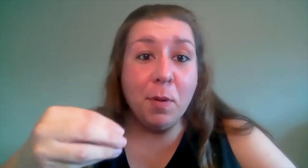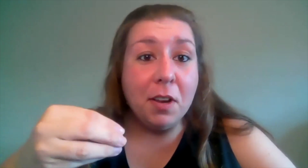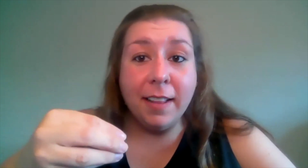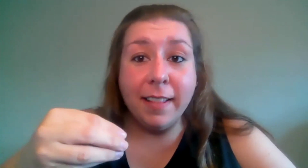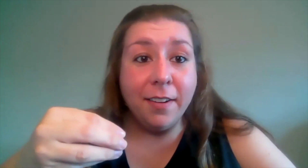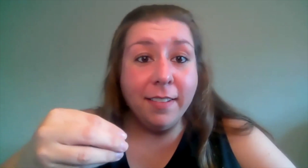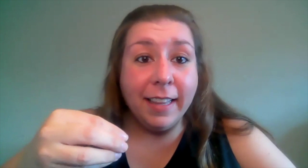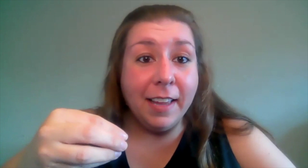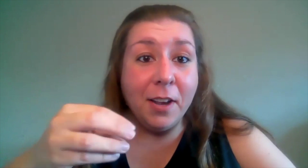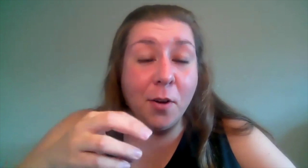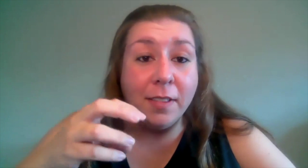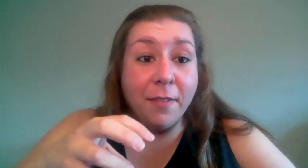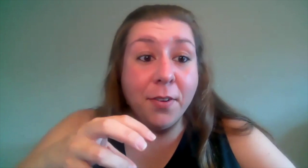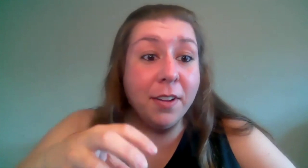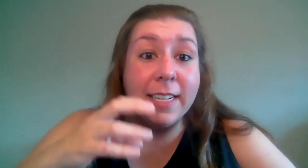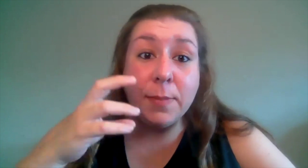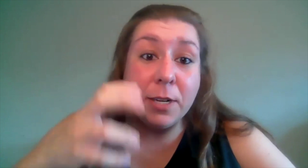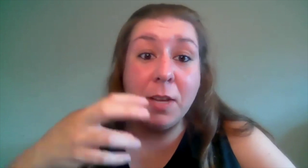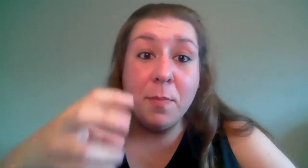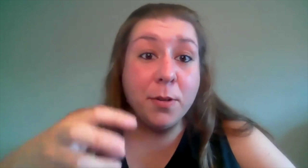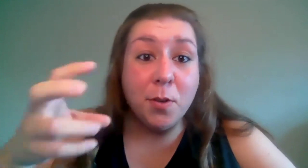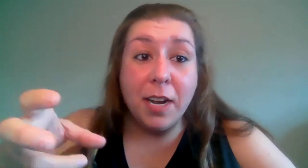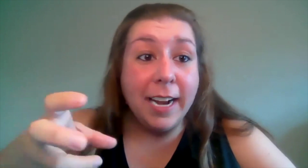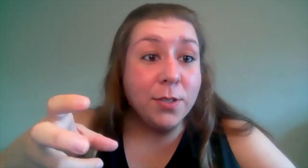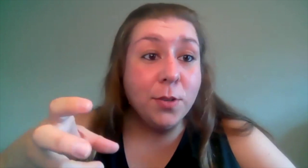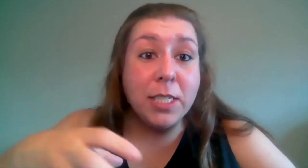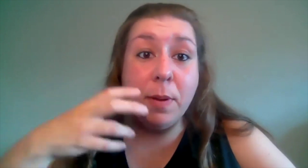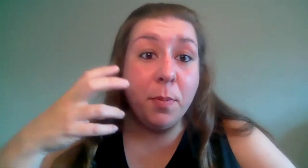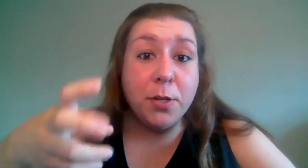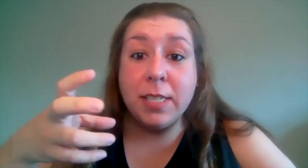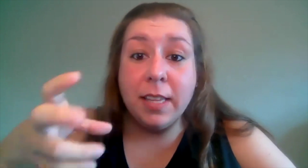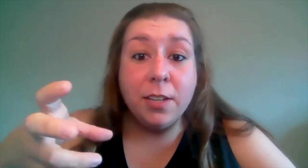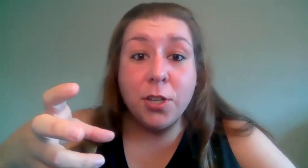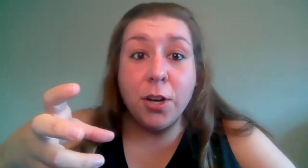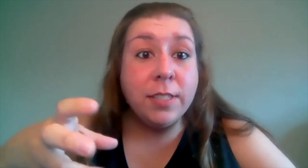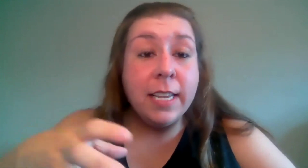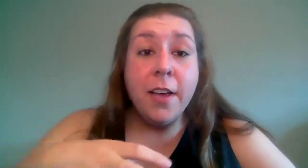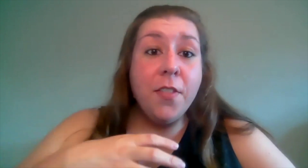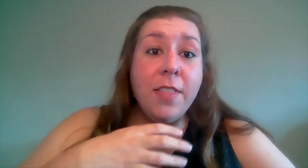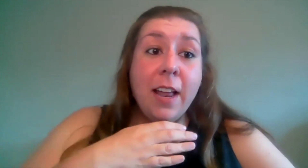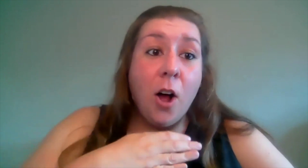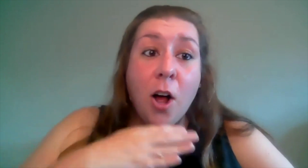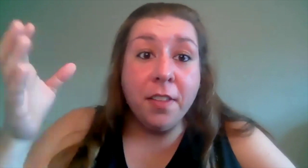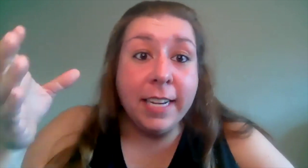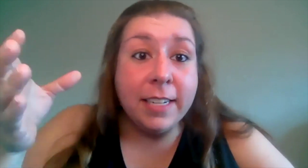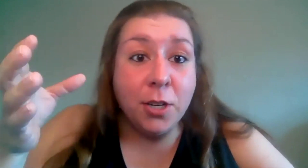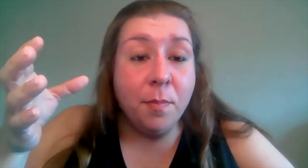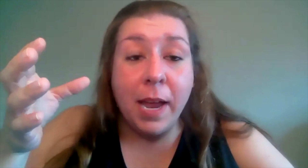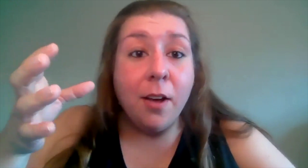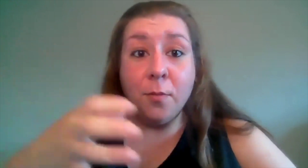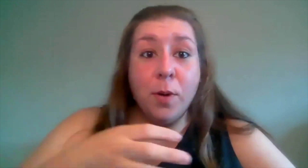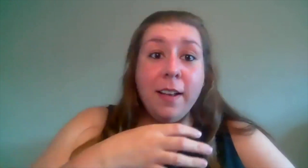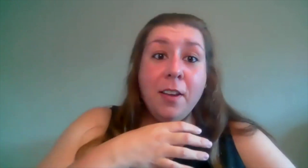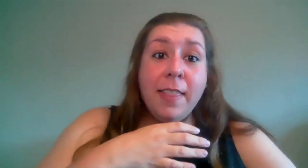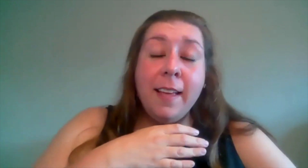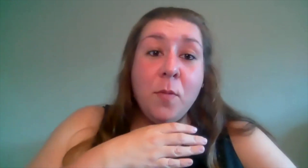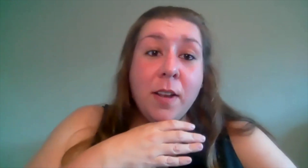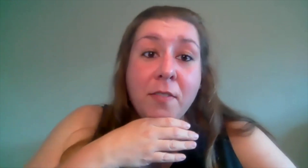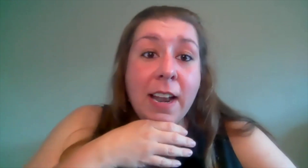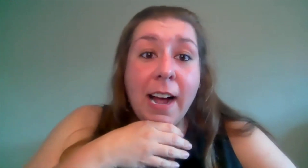community level you know level and especially middle school and high school to be producing these shows that all the leads are male when you when you've got a